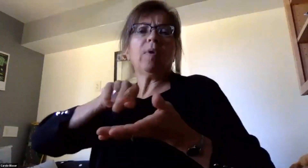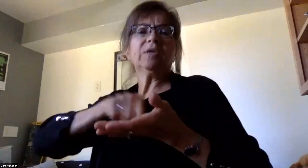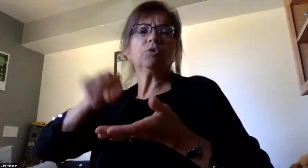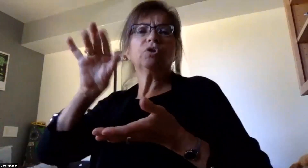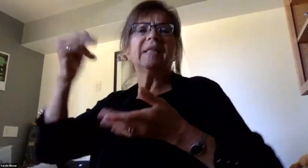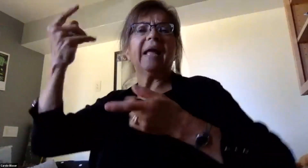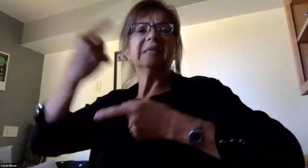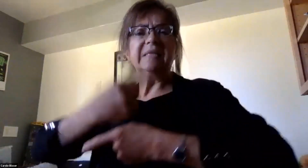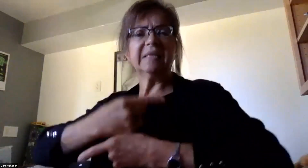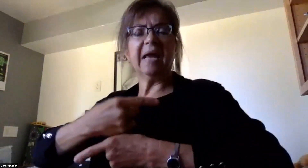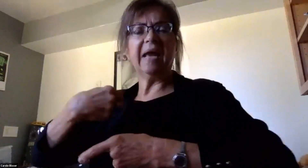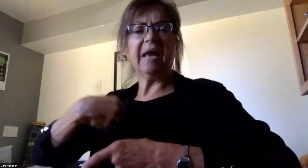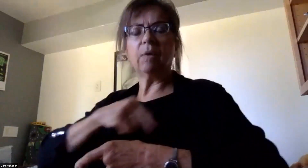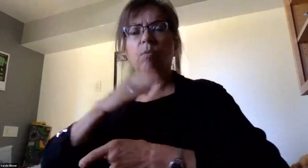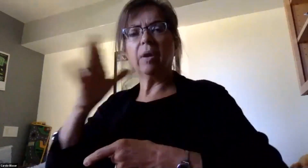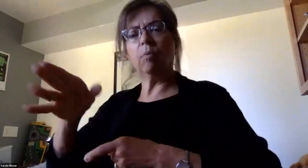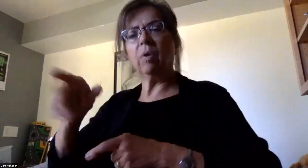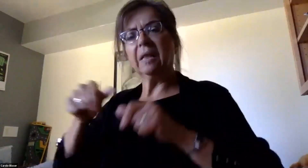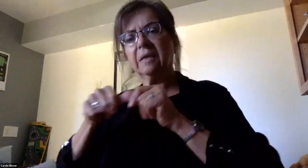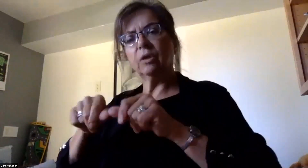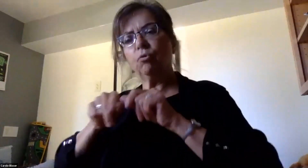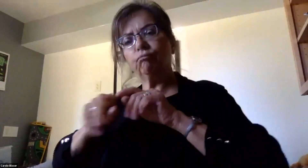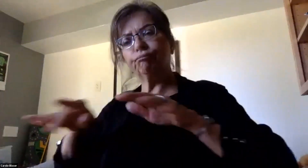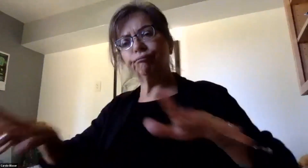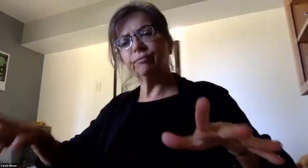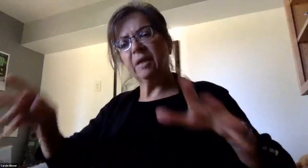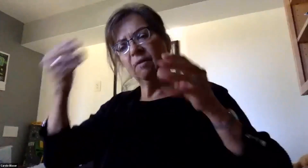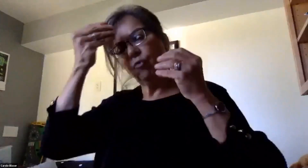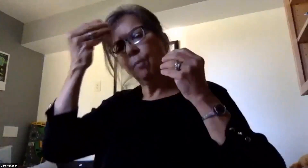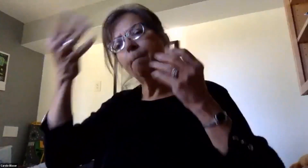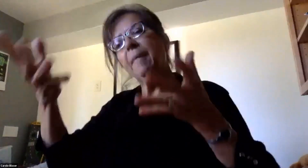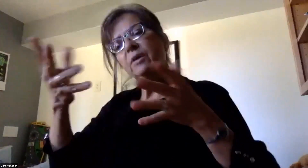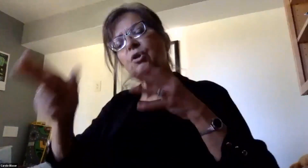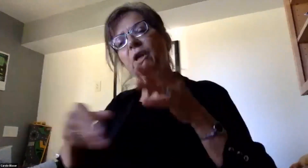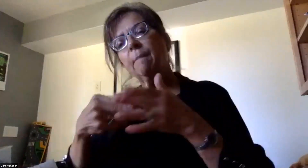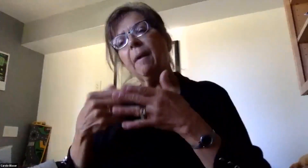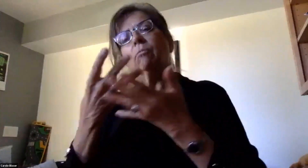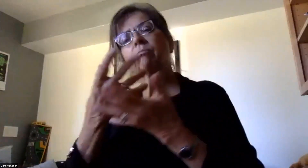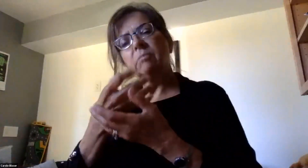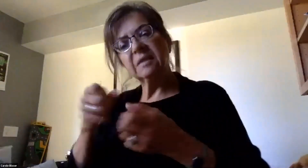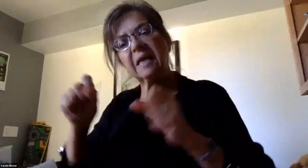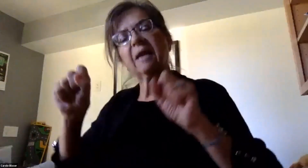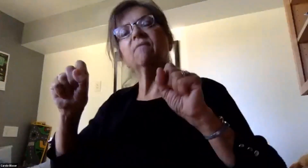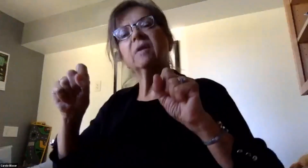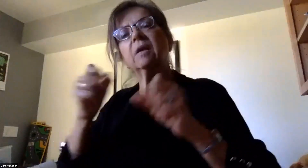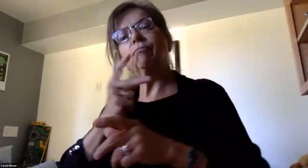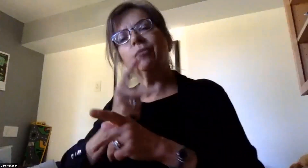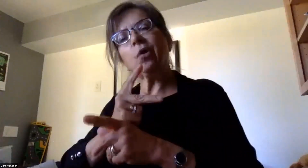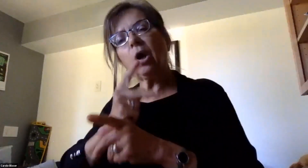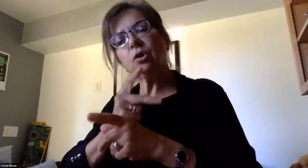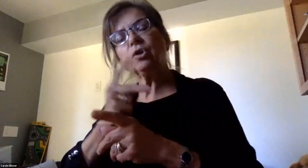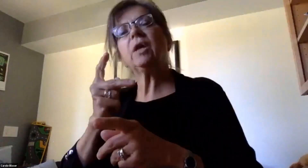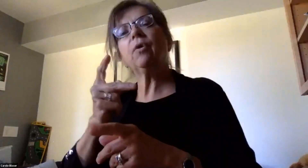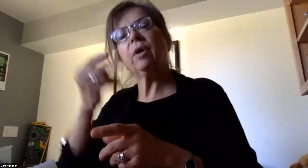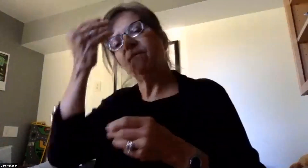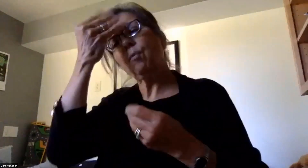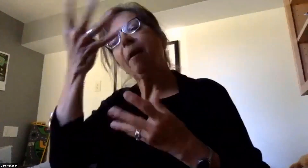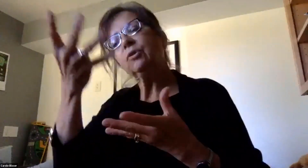keep putting that updated information out there about any kind of safety or precautionary safety measures on our webpage.